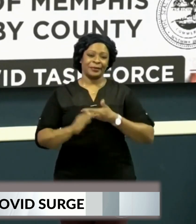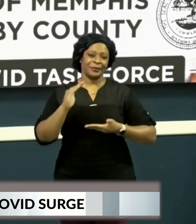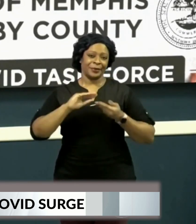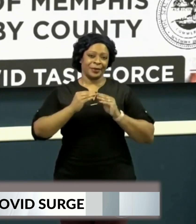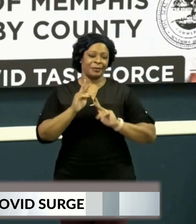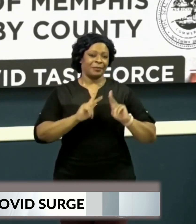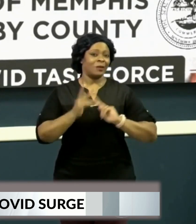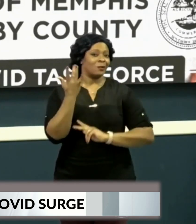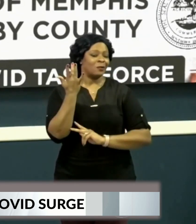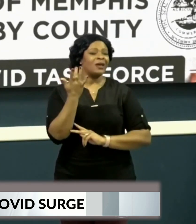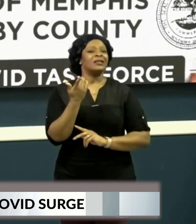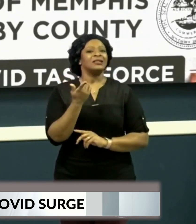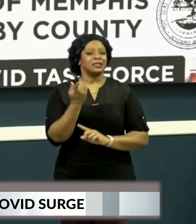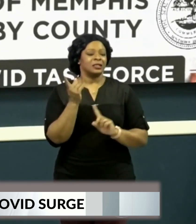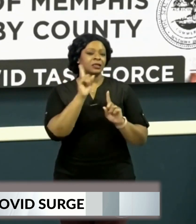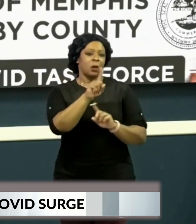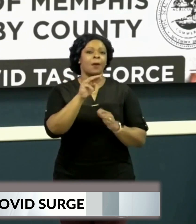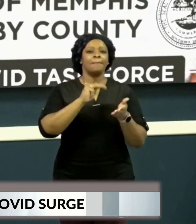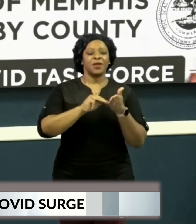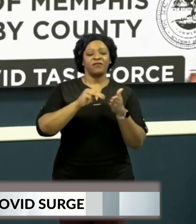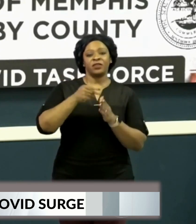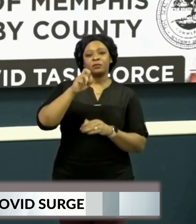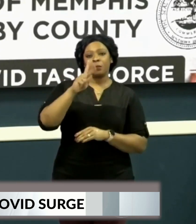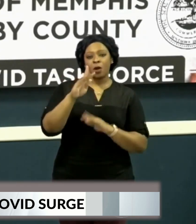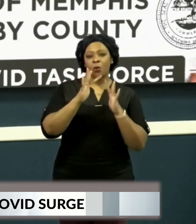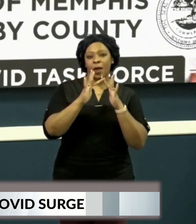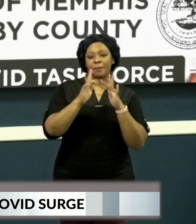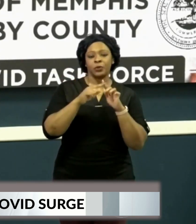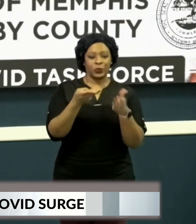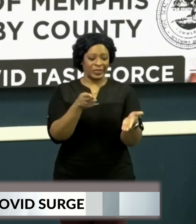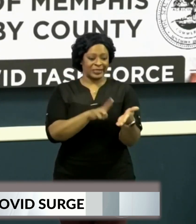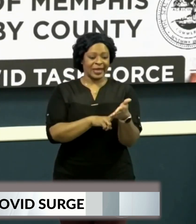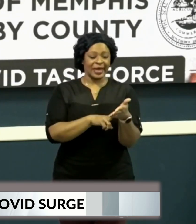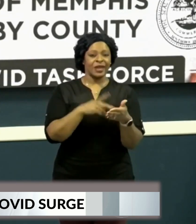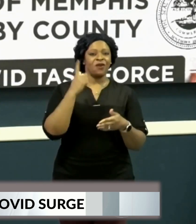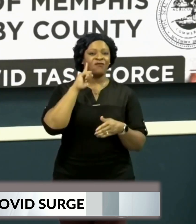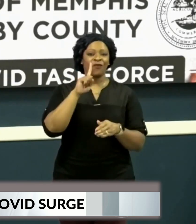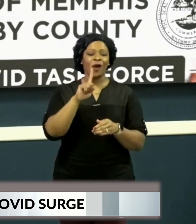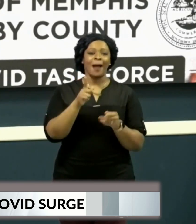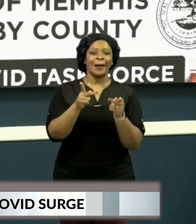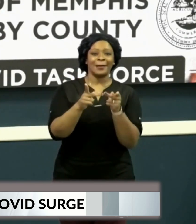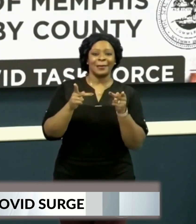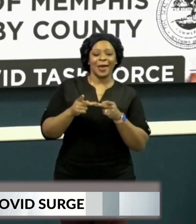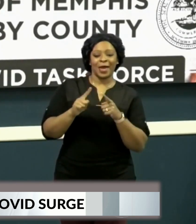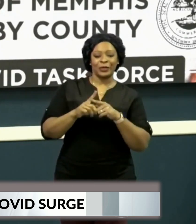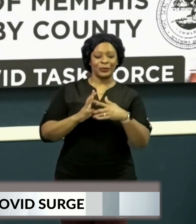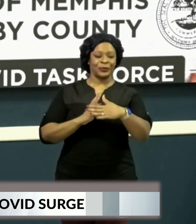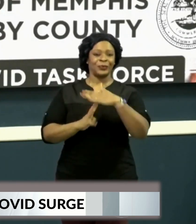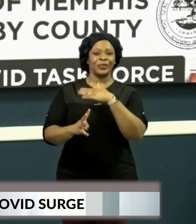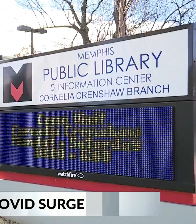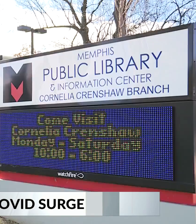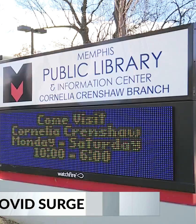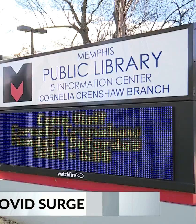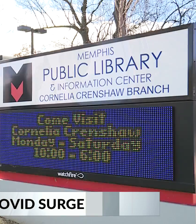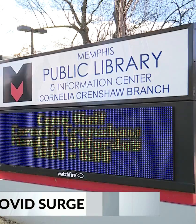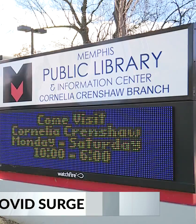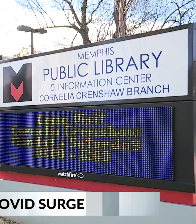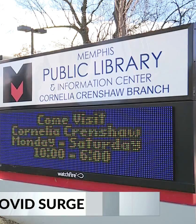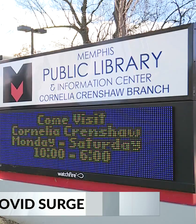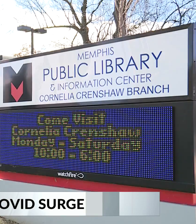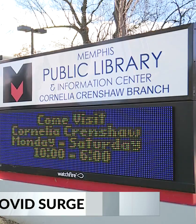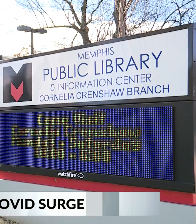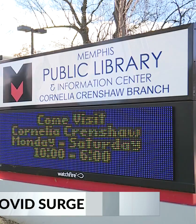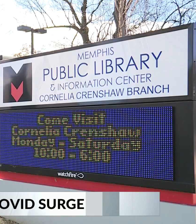we're asking that you go to the Memphis Parks website to sign up for a slot so that we know we have staff there to help you. And while